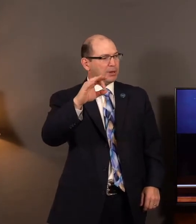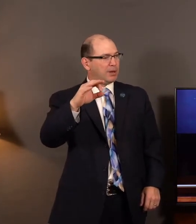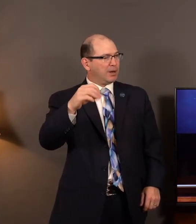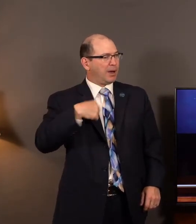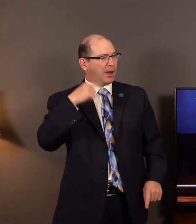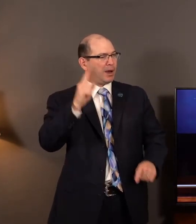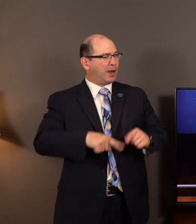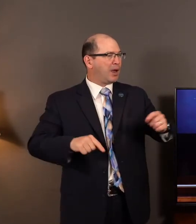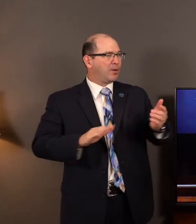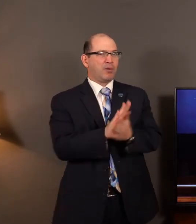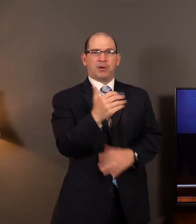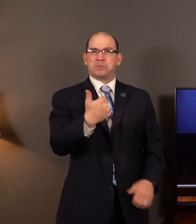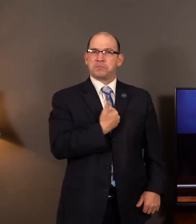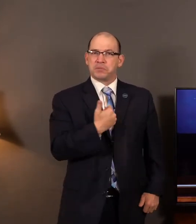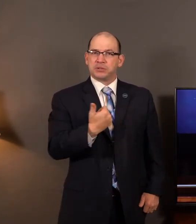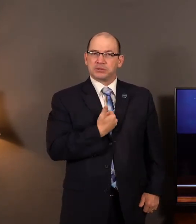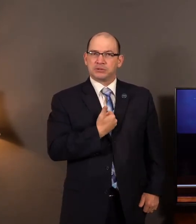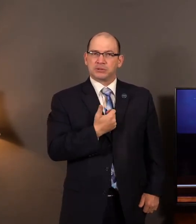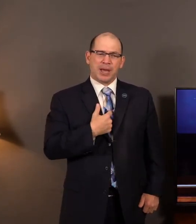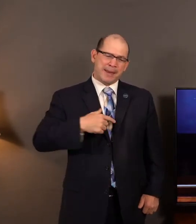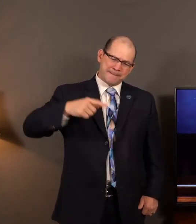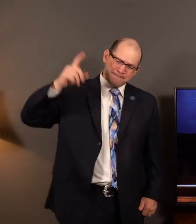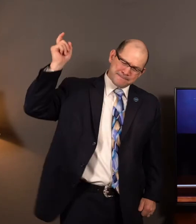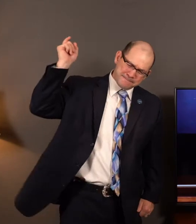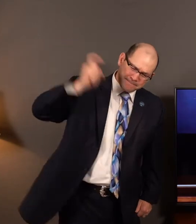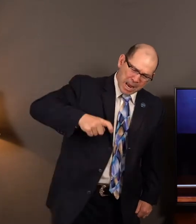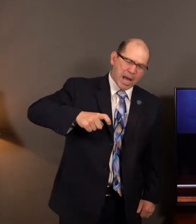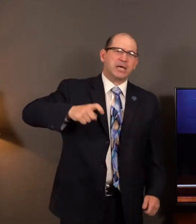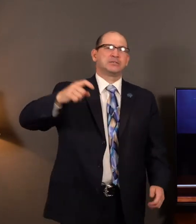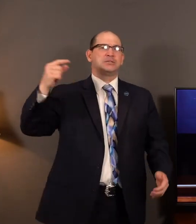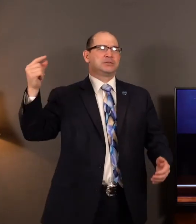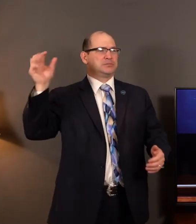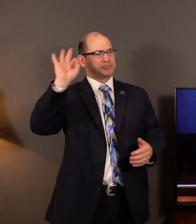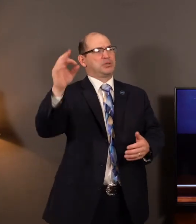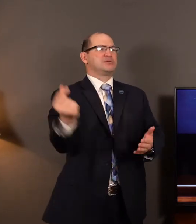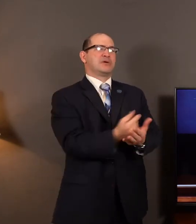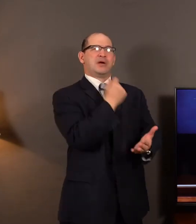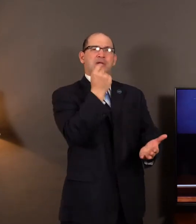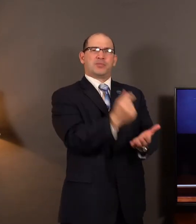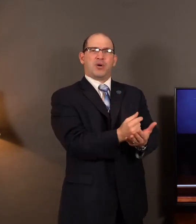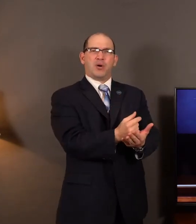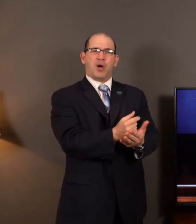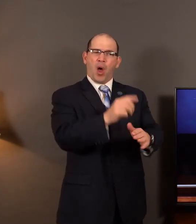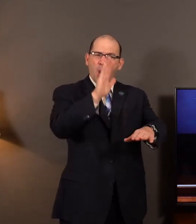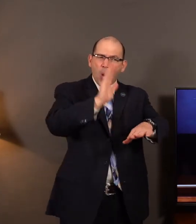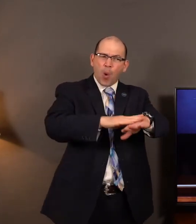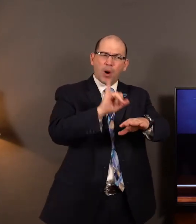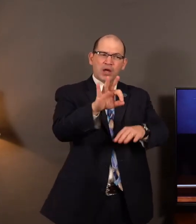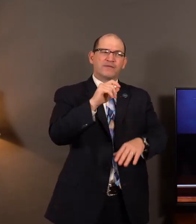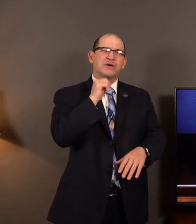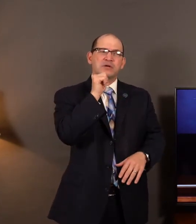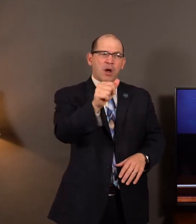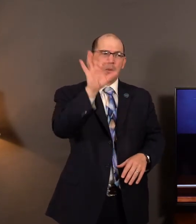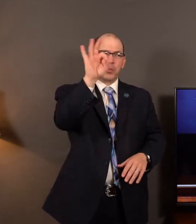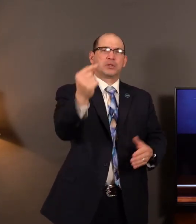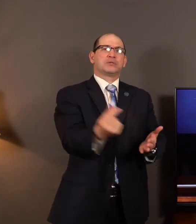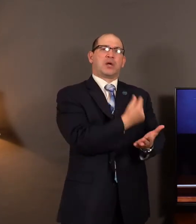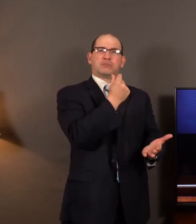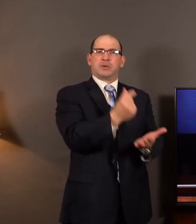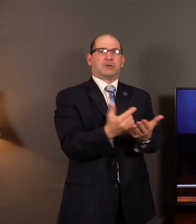glory of. For necessity is laid upon me. Yea, woe is it unto me if I preach not the gospel. Friend,